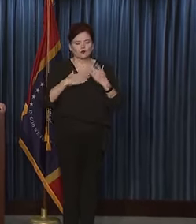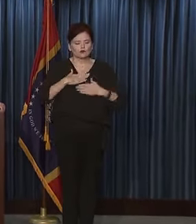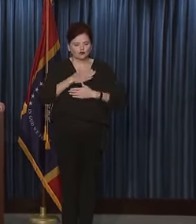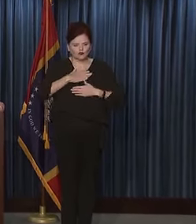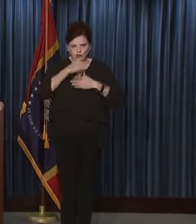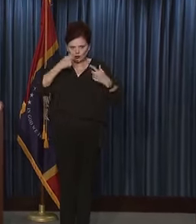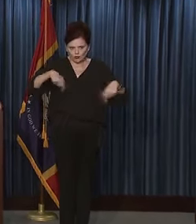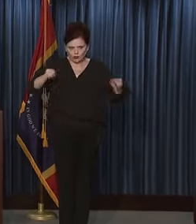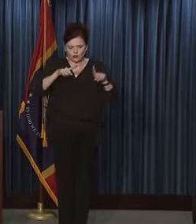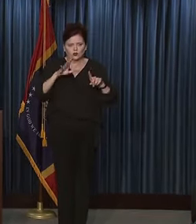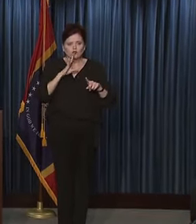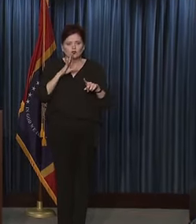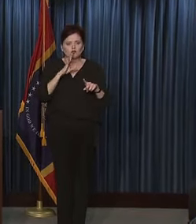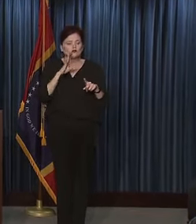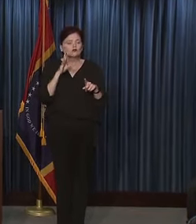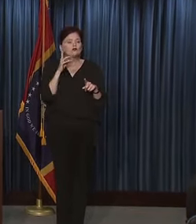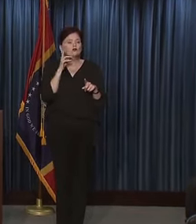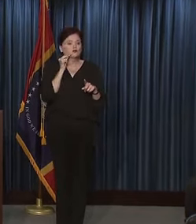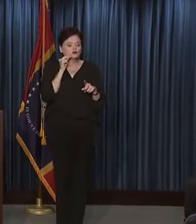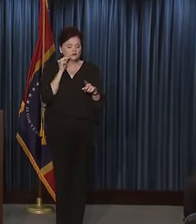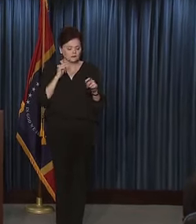of you and talk to you soon.